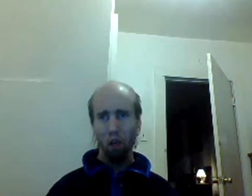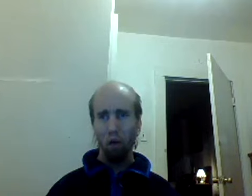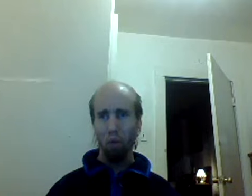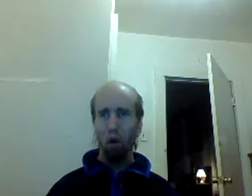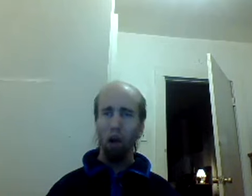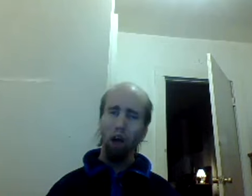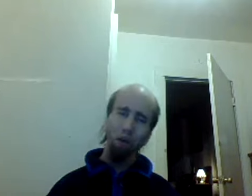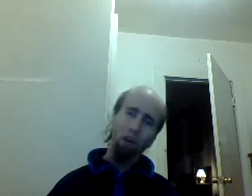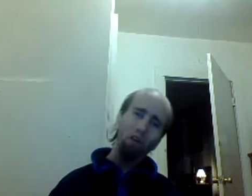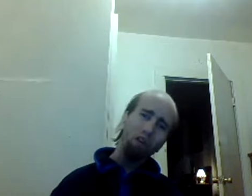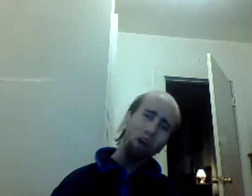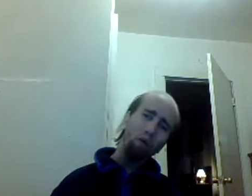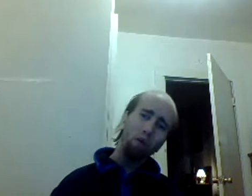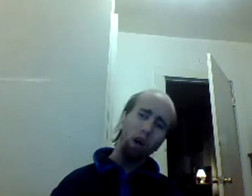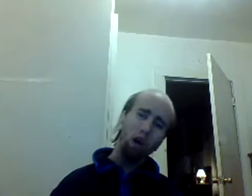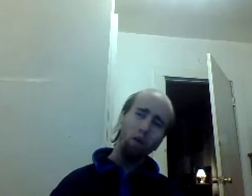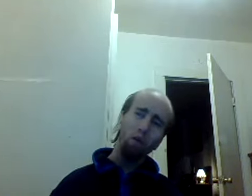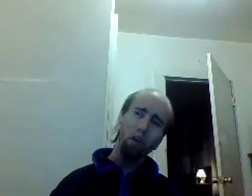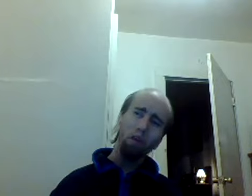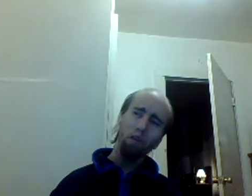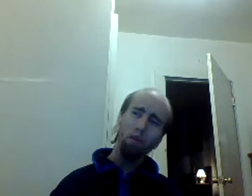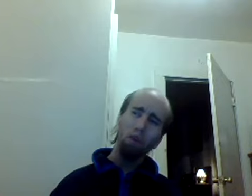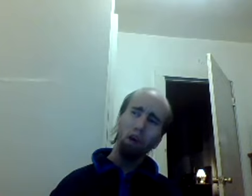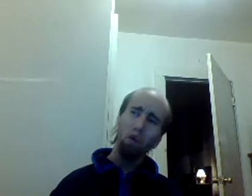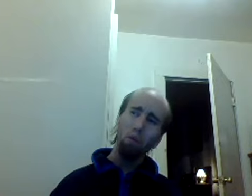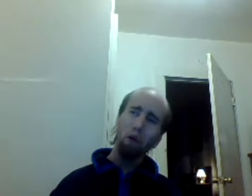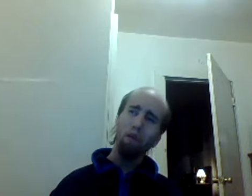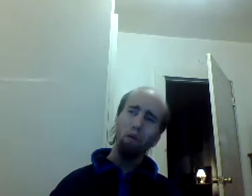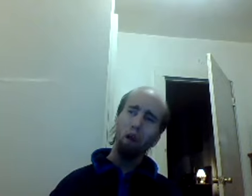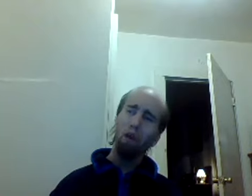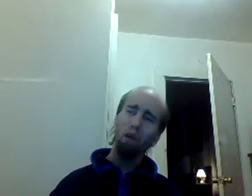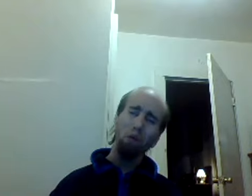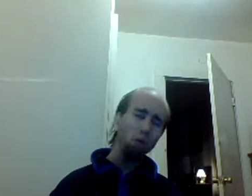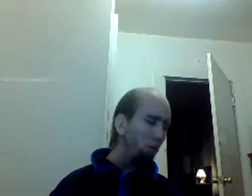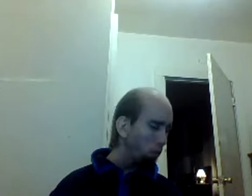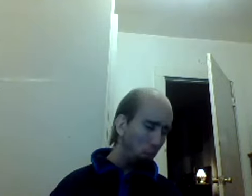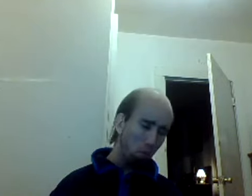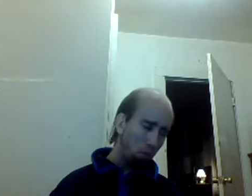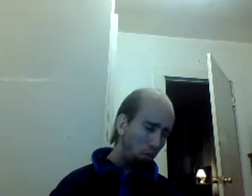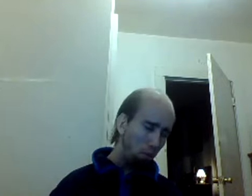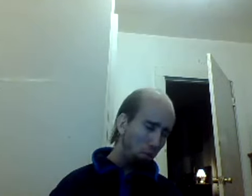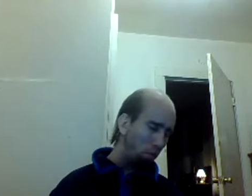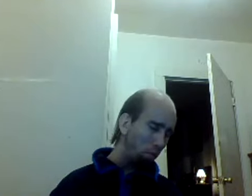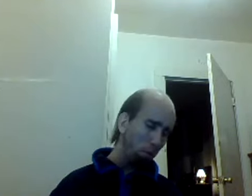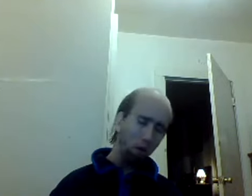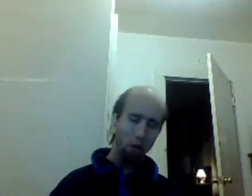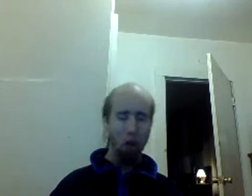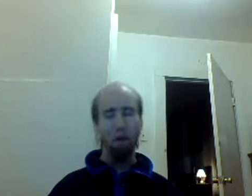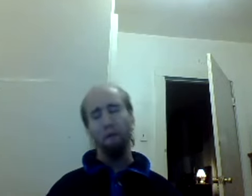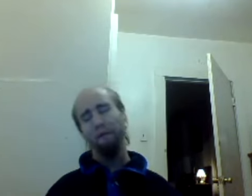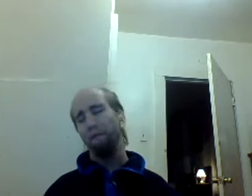and will I ever understand why I will never be signed to a major record label probably not